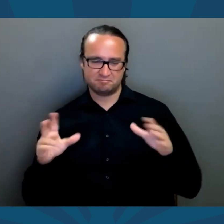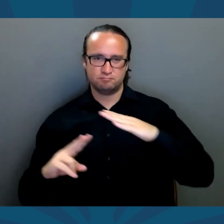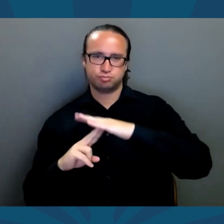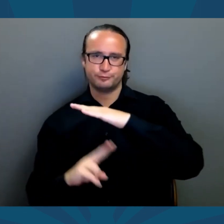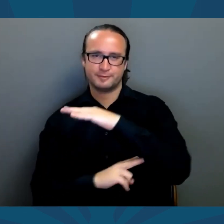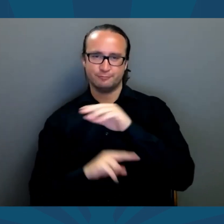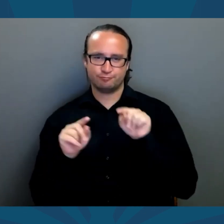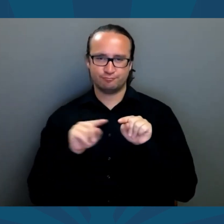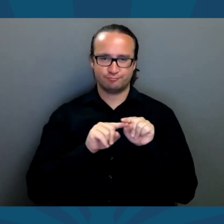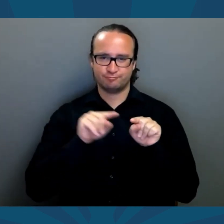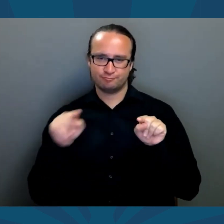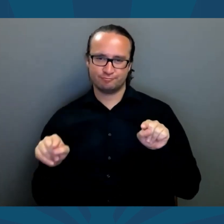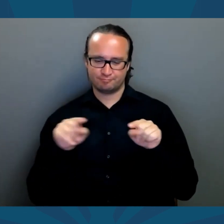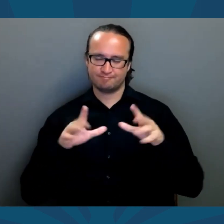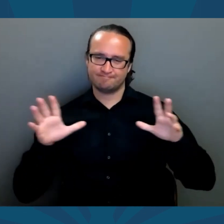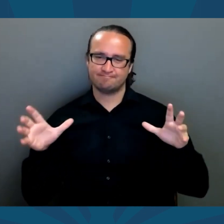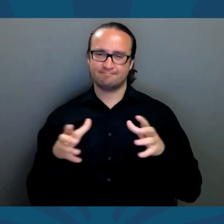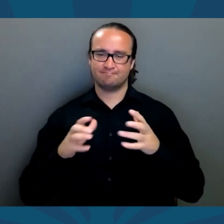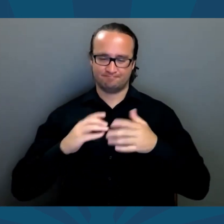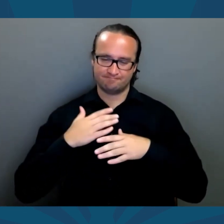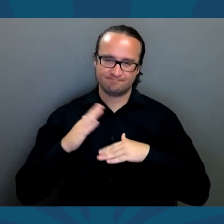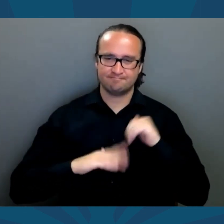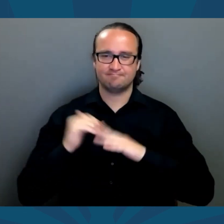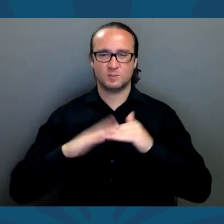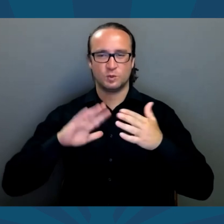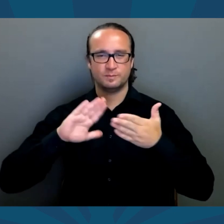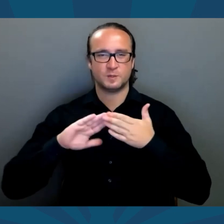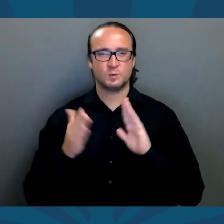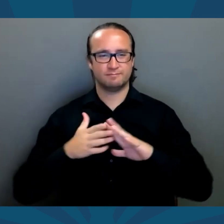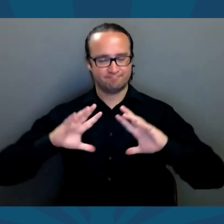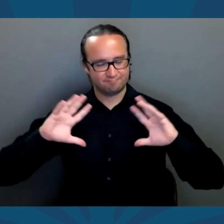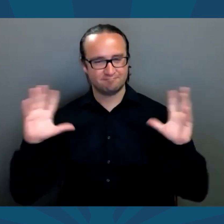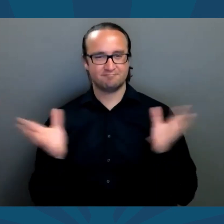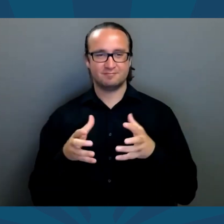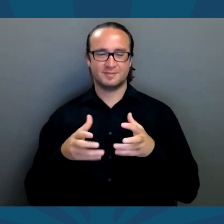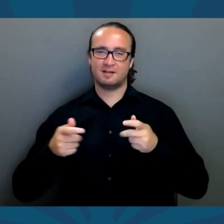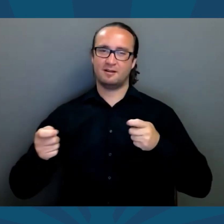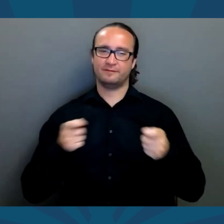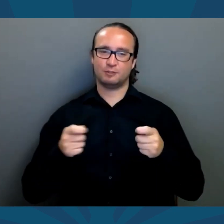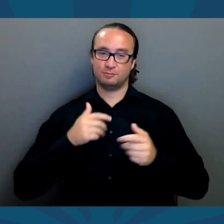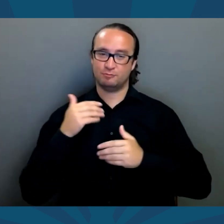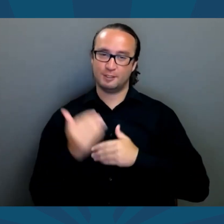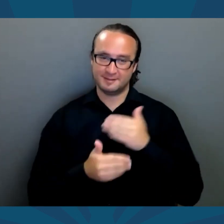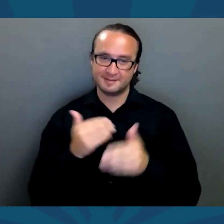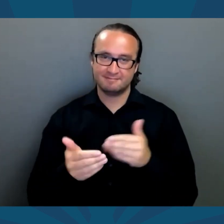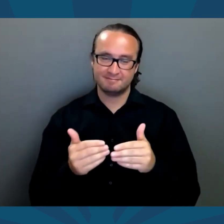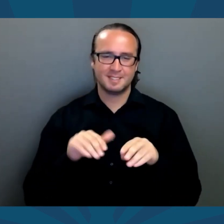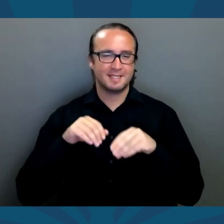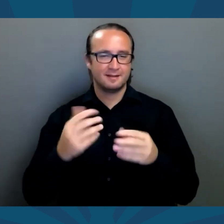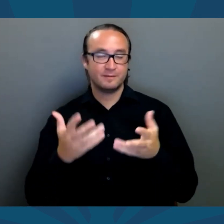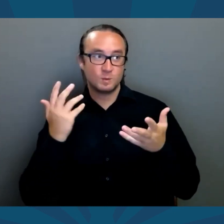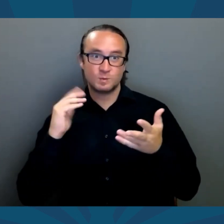I know we can bridge divides and build community by bringing everyone into our governing process